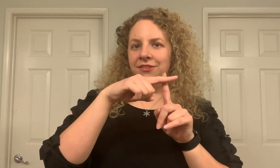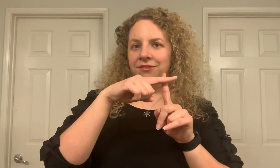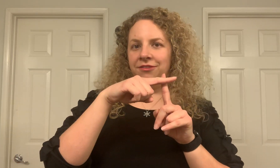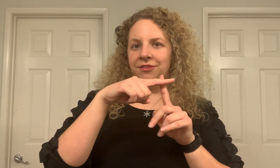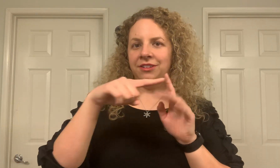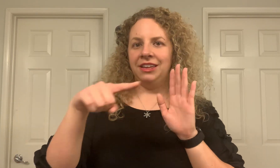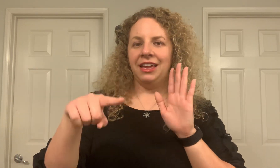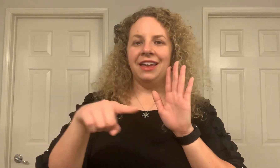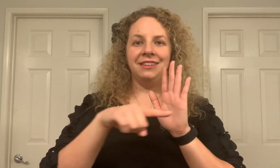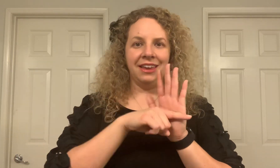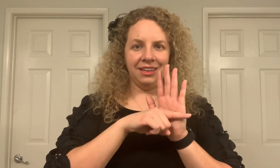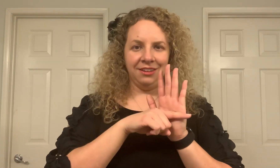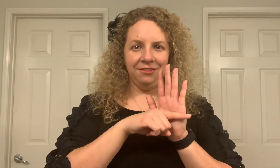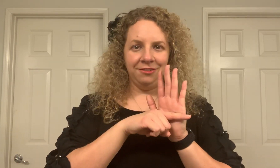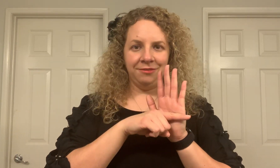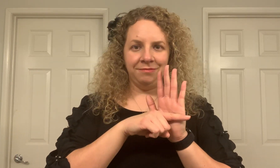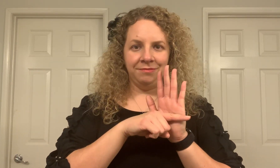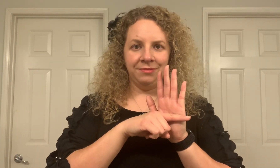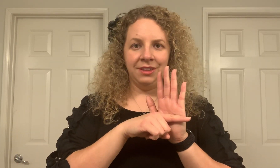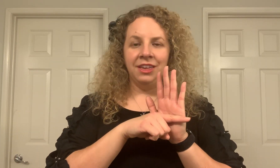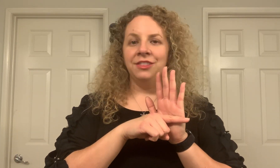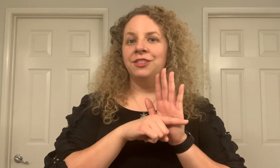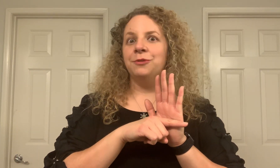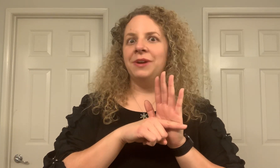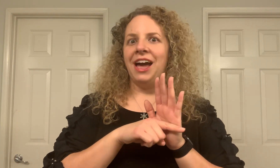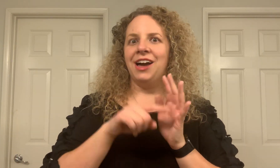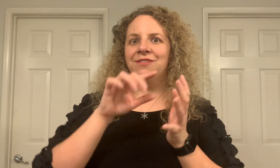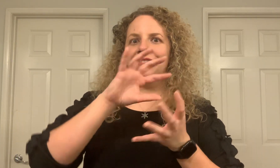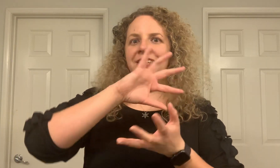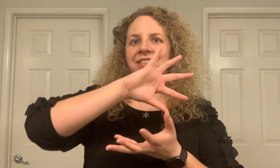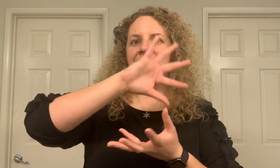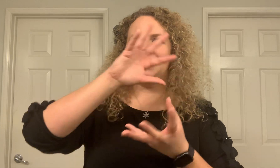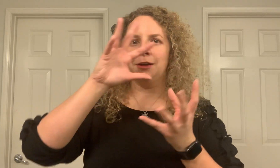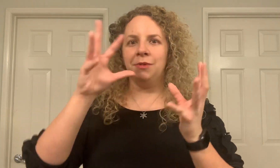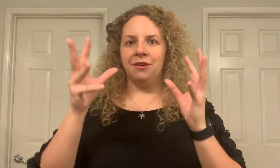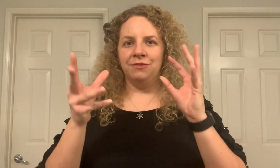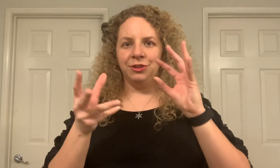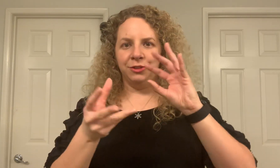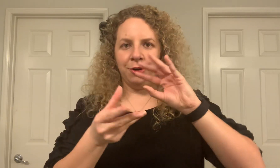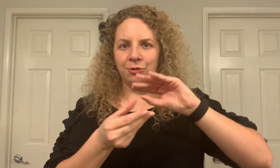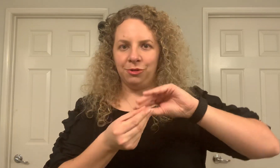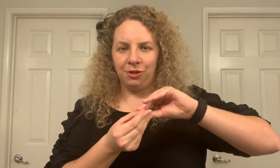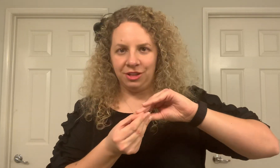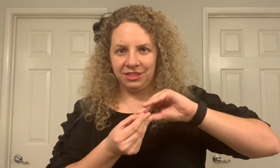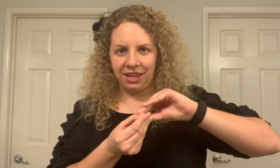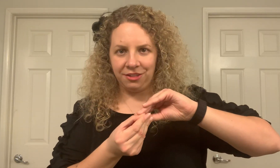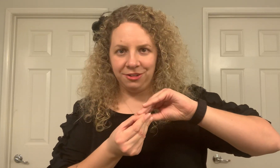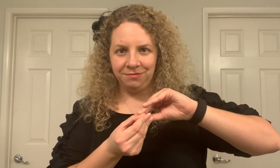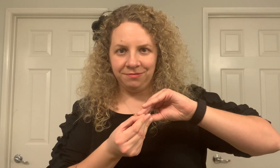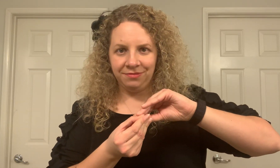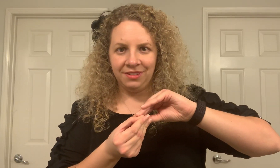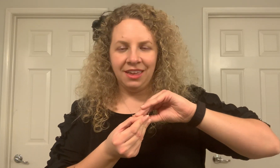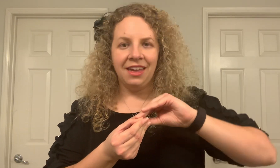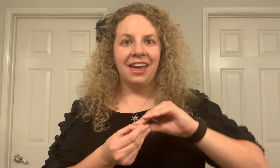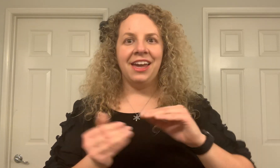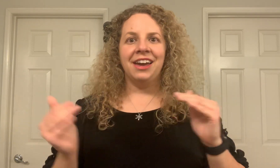and negative. Then we have the sum of the total altogether and